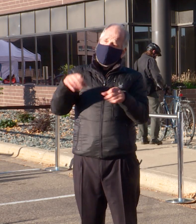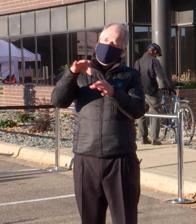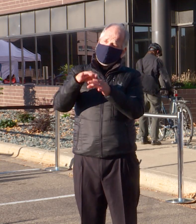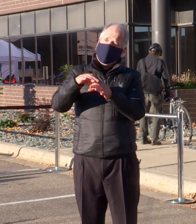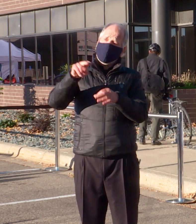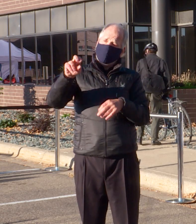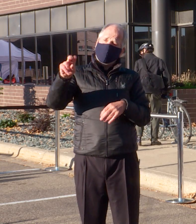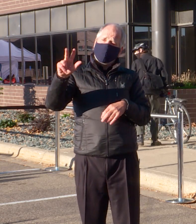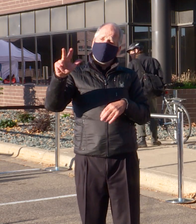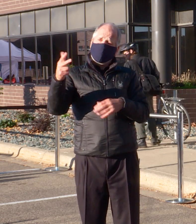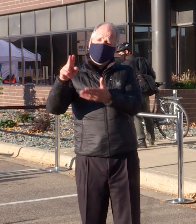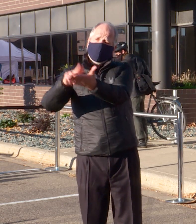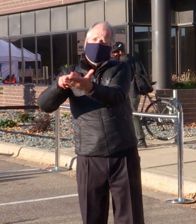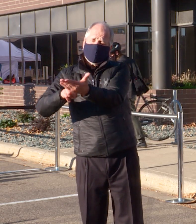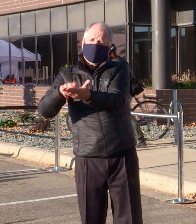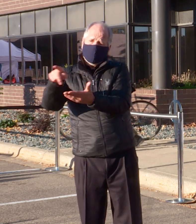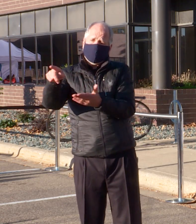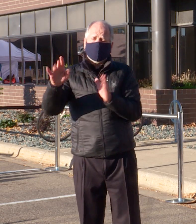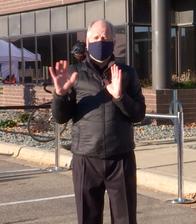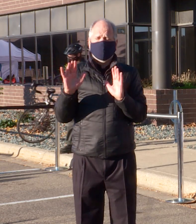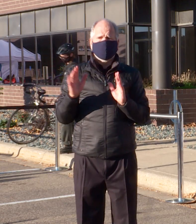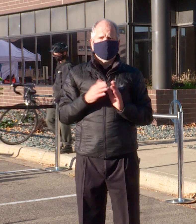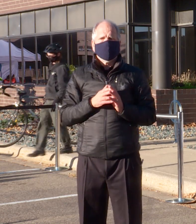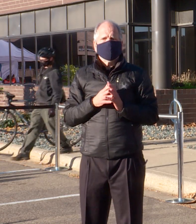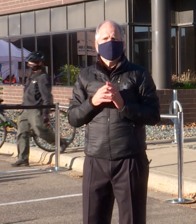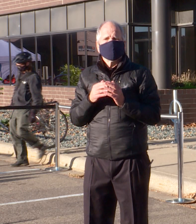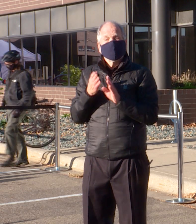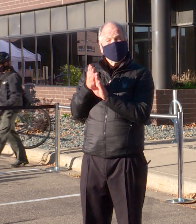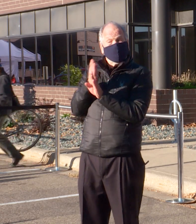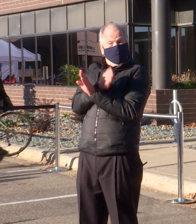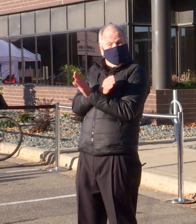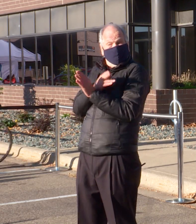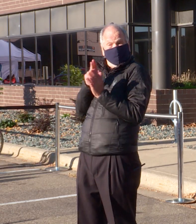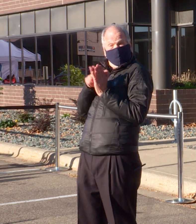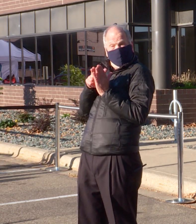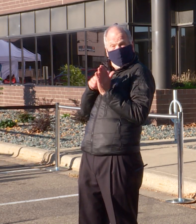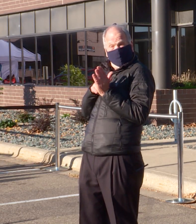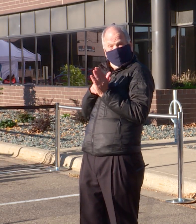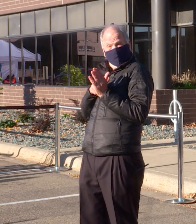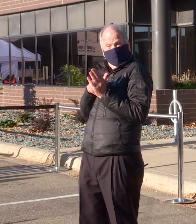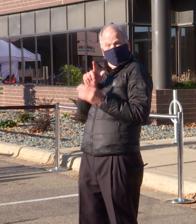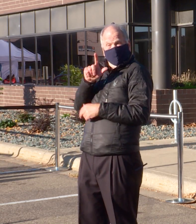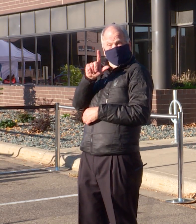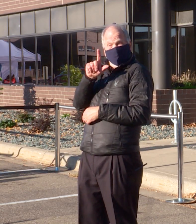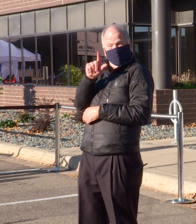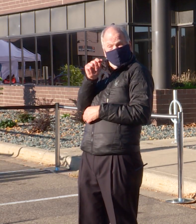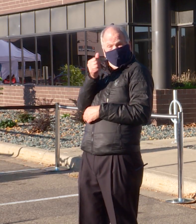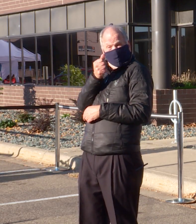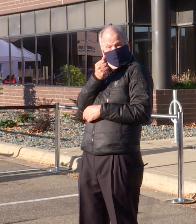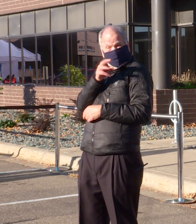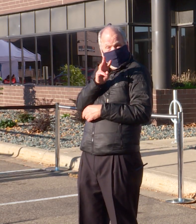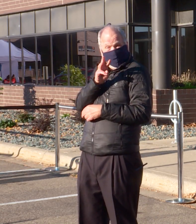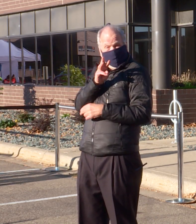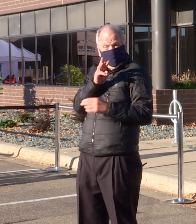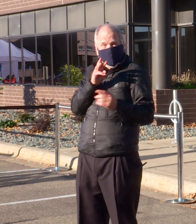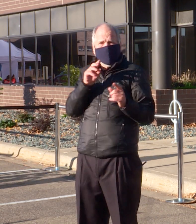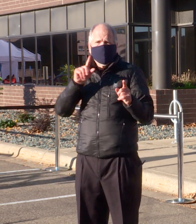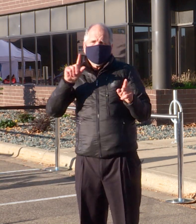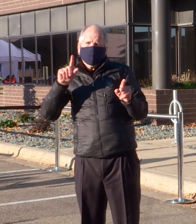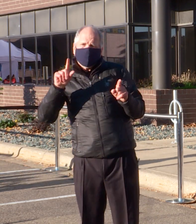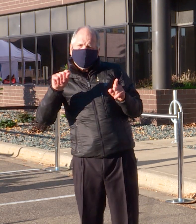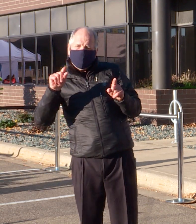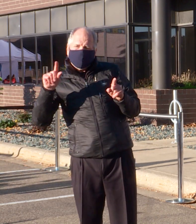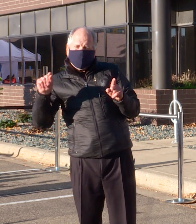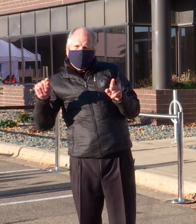comparisons between the pre-registration cutoff in 2016 and the pre-registration cutoff in 2020 to provide a